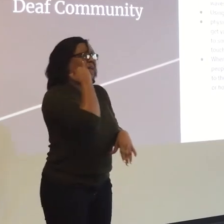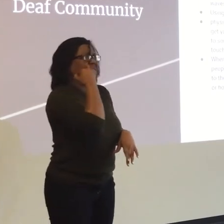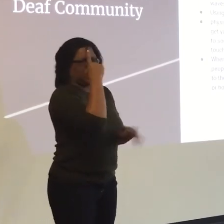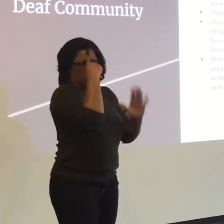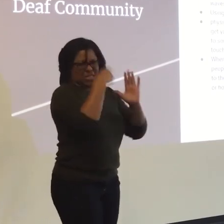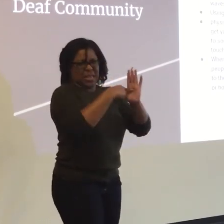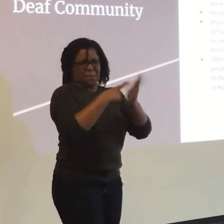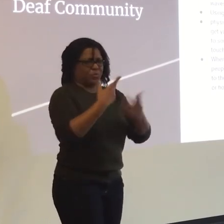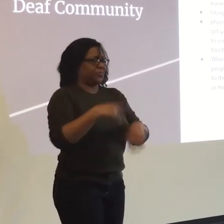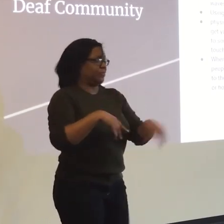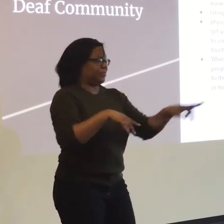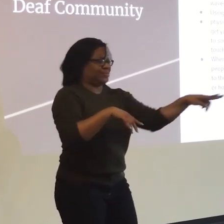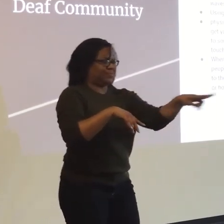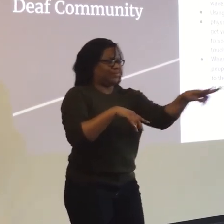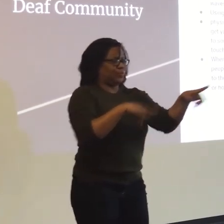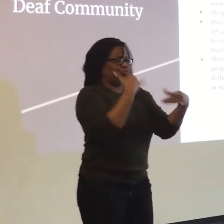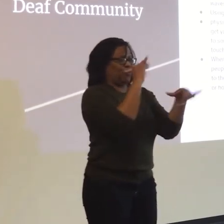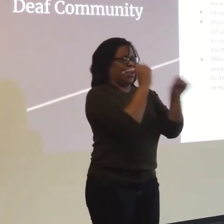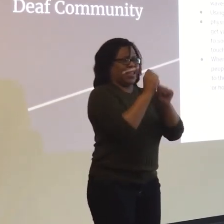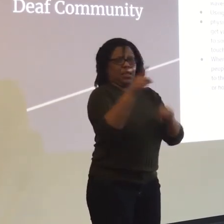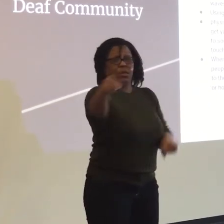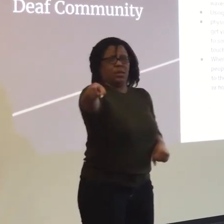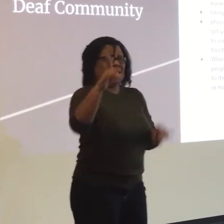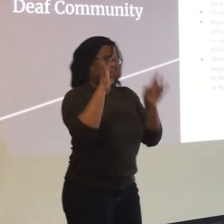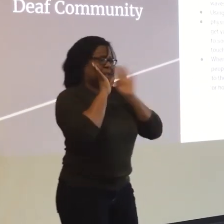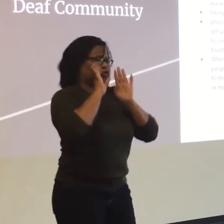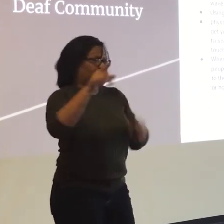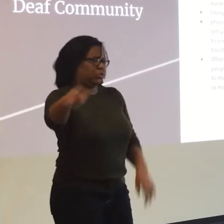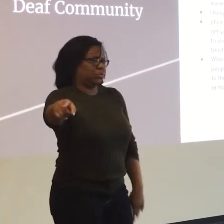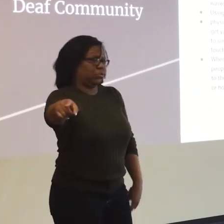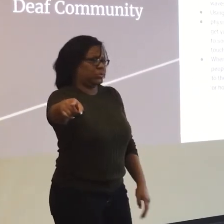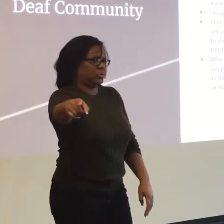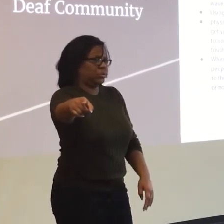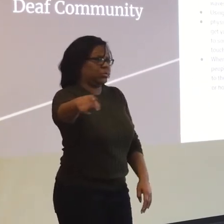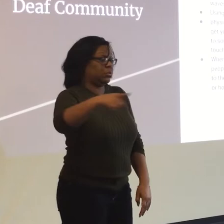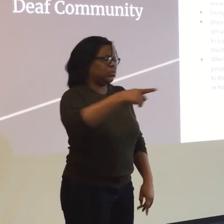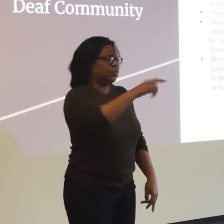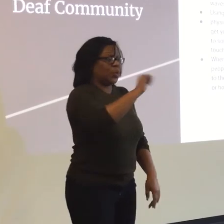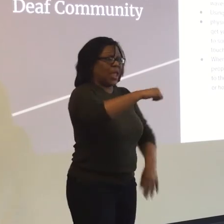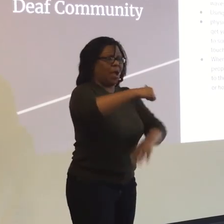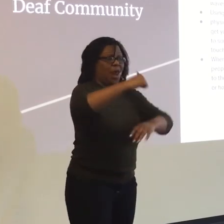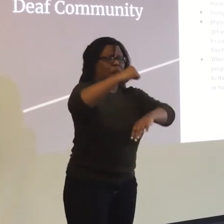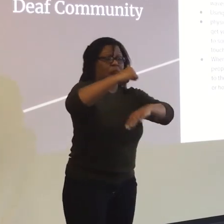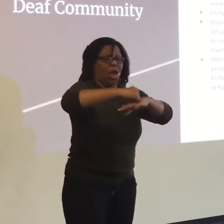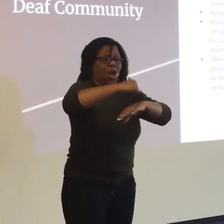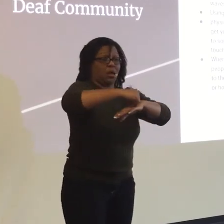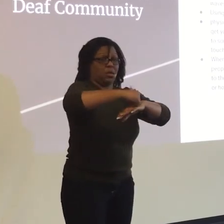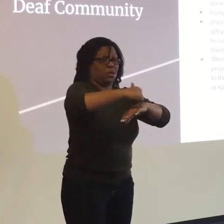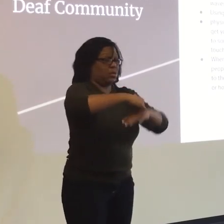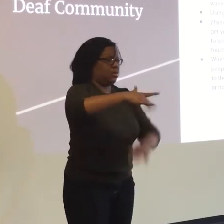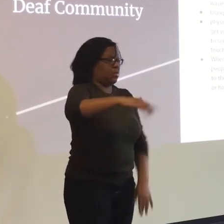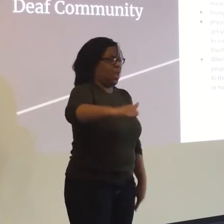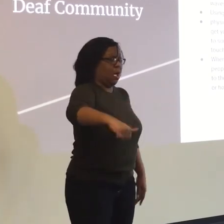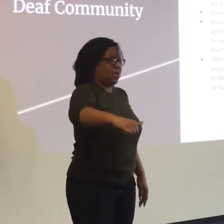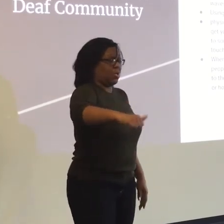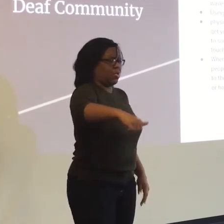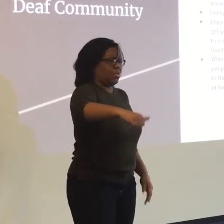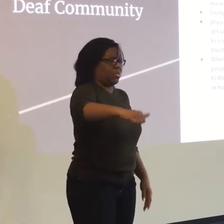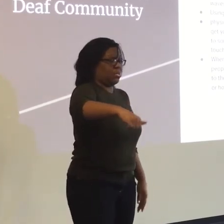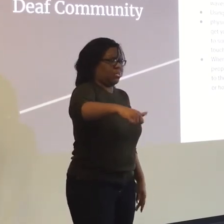Tables. You can use tables. Like for example, if somebody over here in the middle of the room wanted to get someone else's